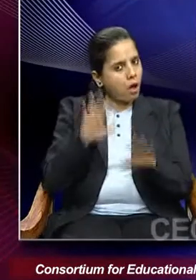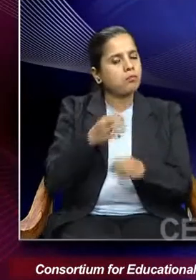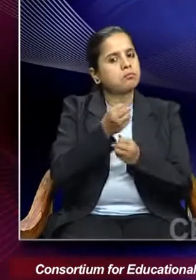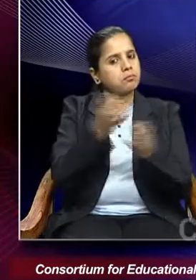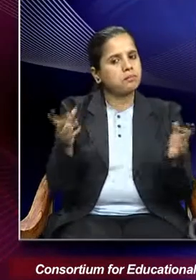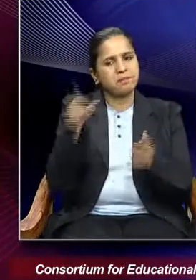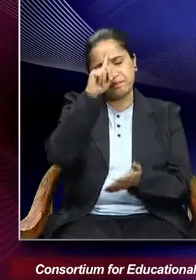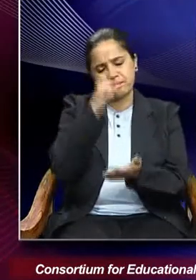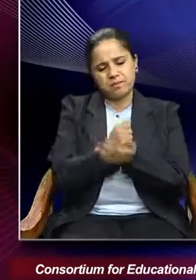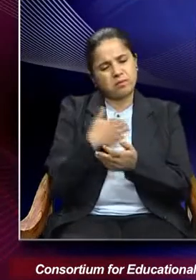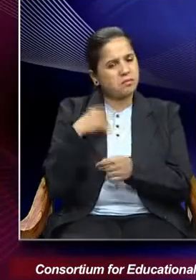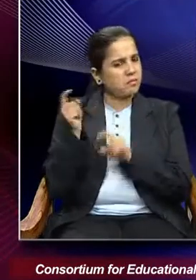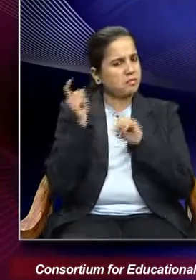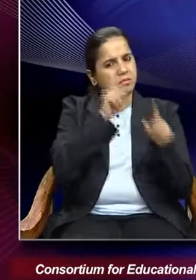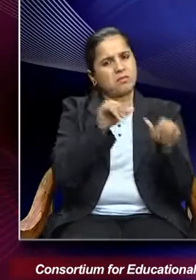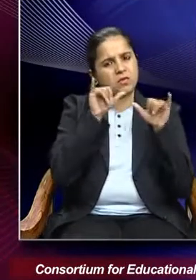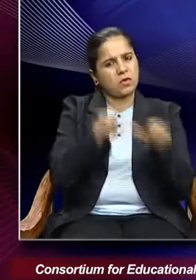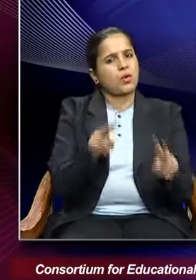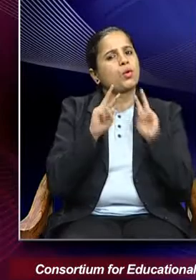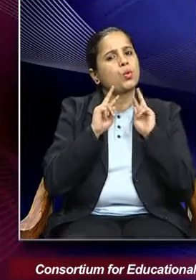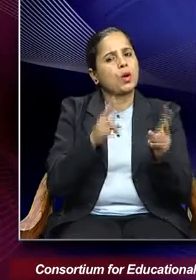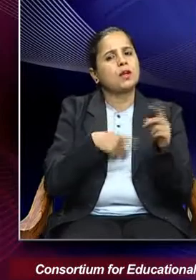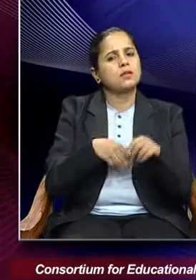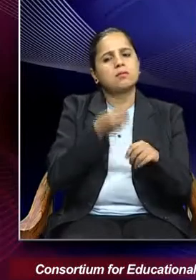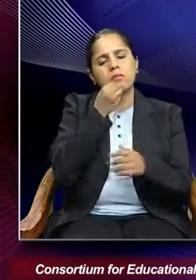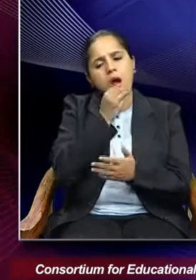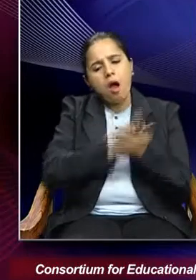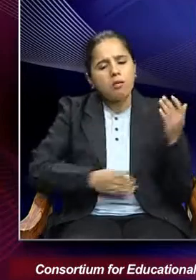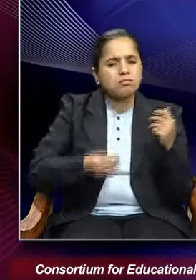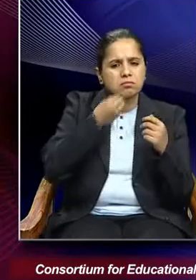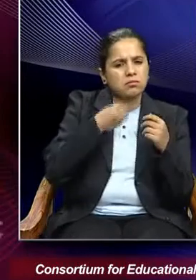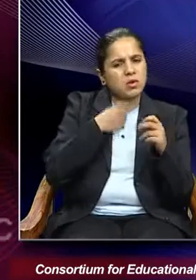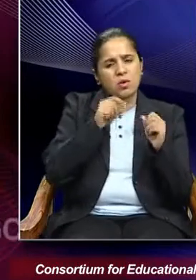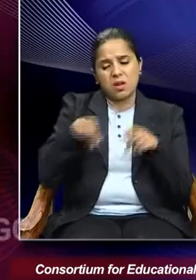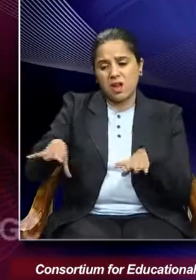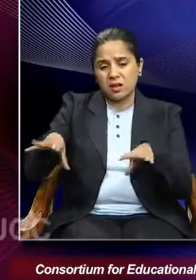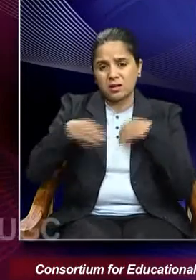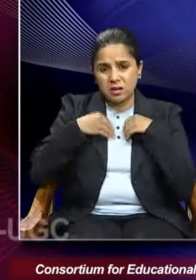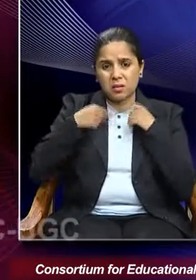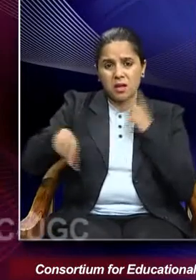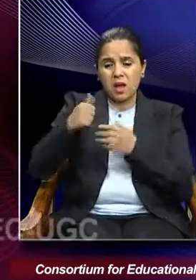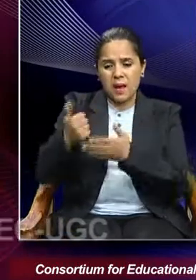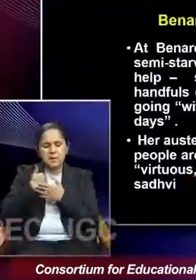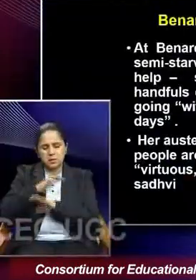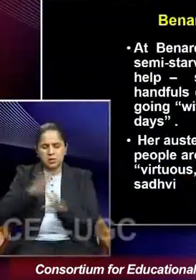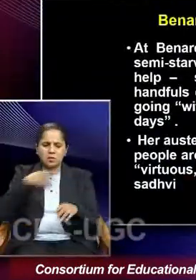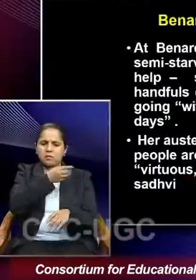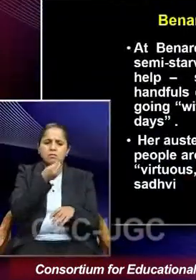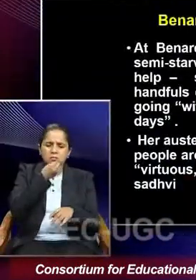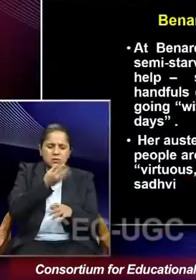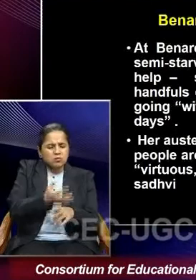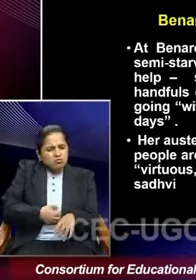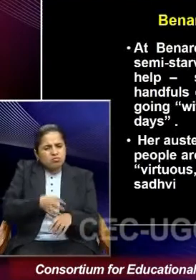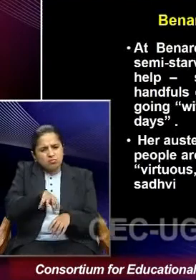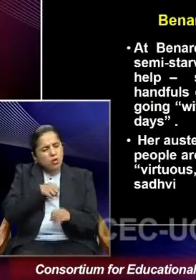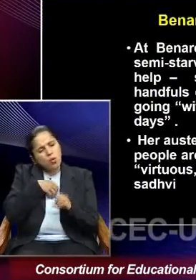decided to live in semi-starvation rather than accept health. So, she has mentioned